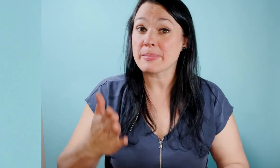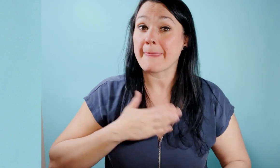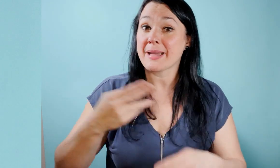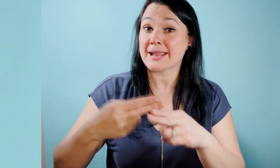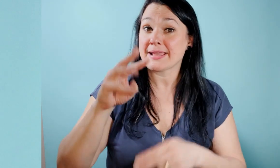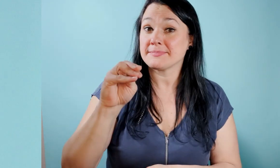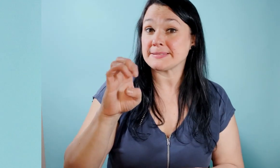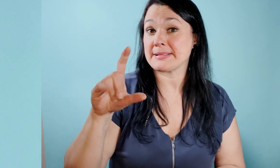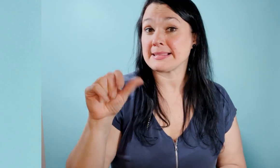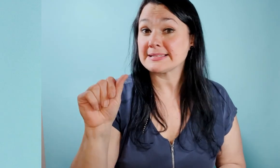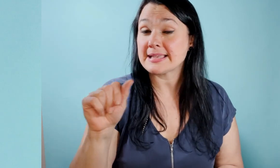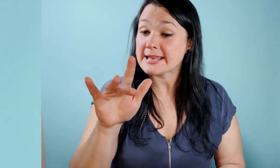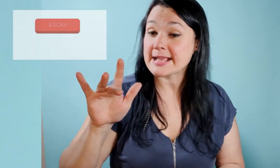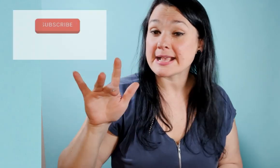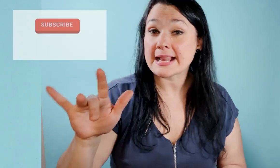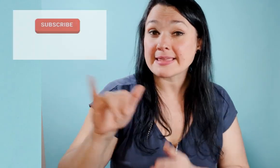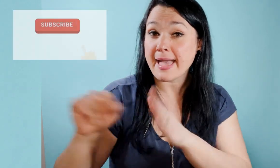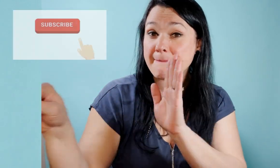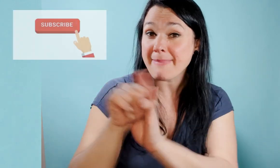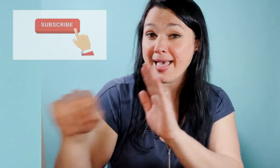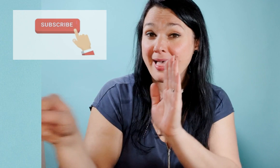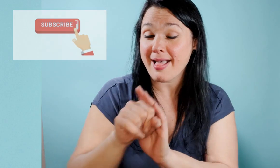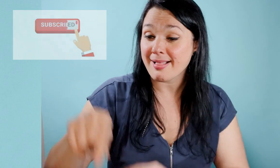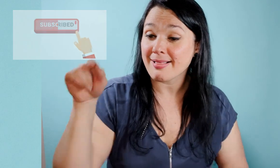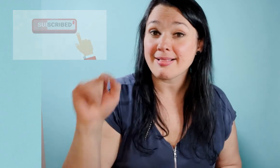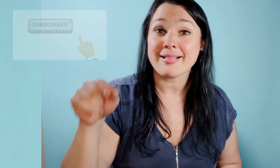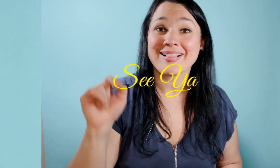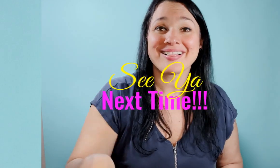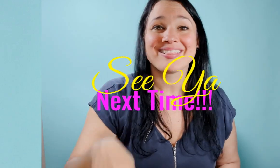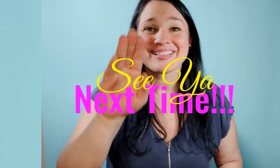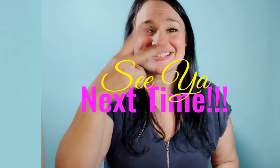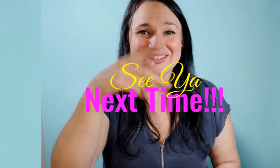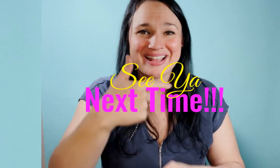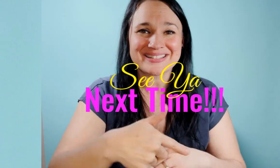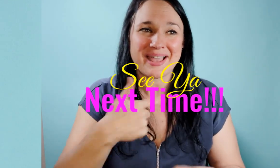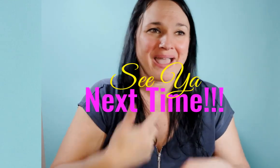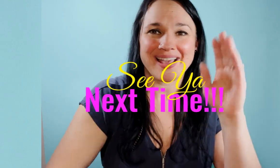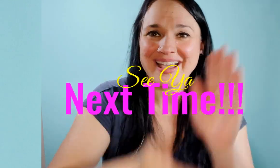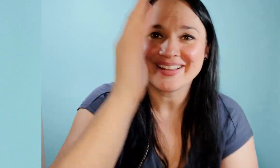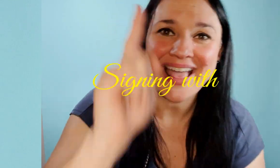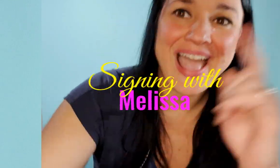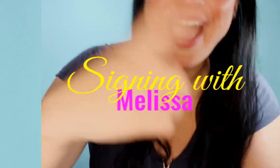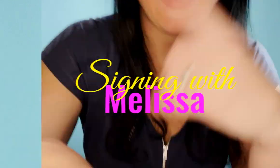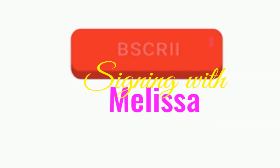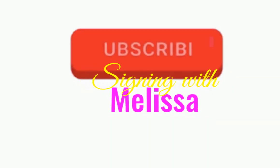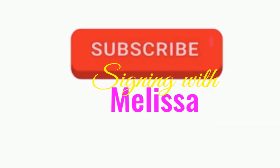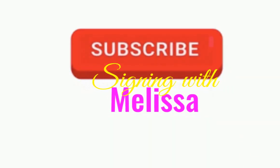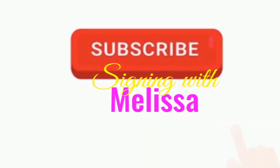in the next video thanks again my name is Melissa click that bell and I will see you next time I'm outta